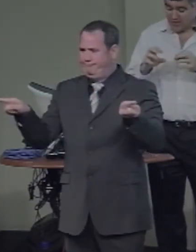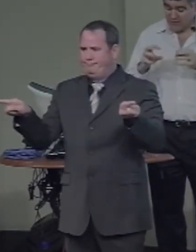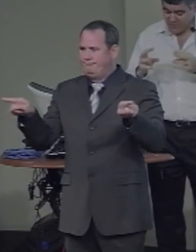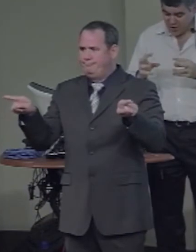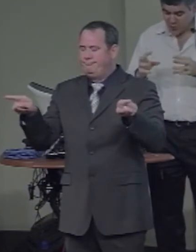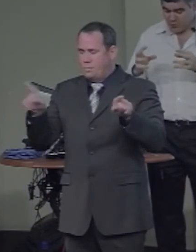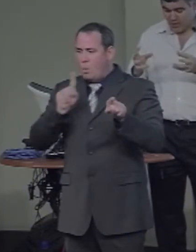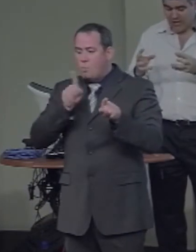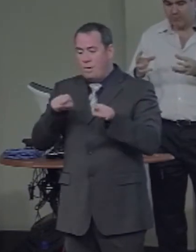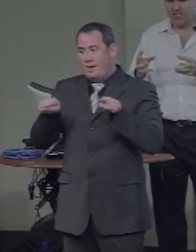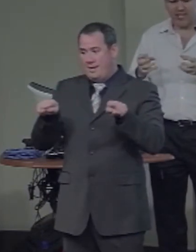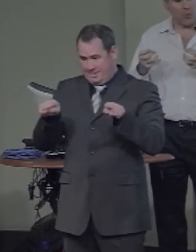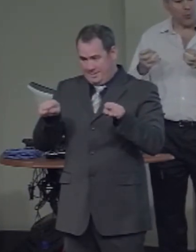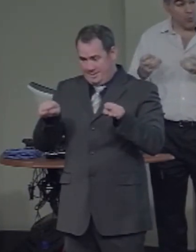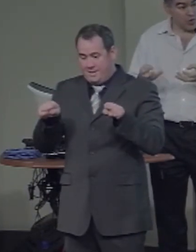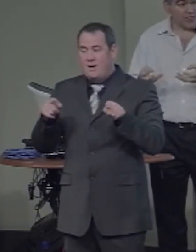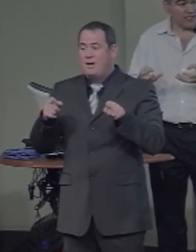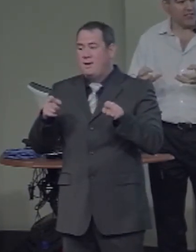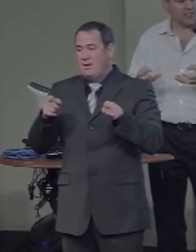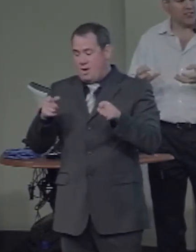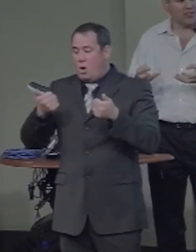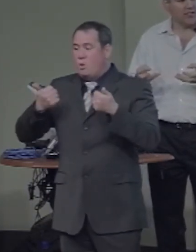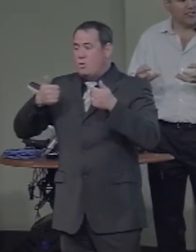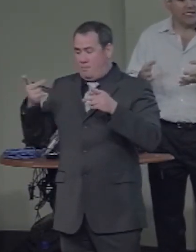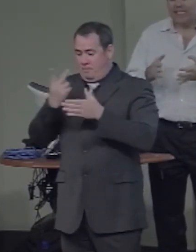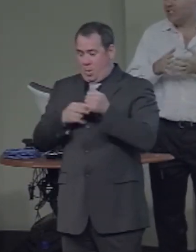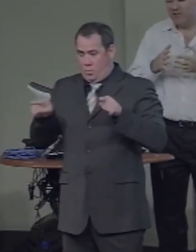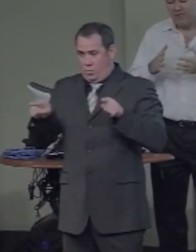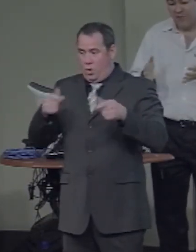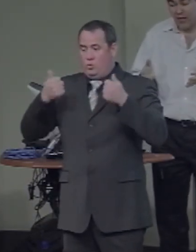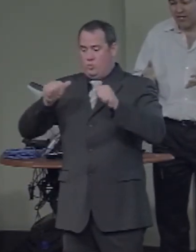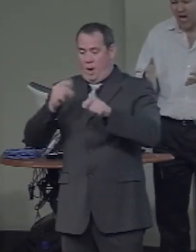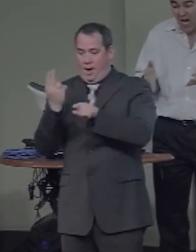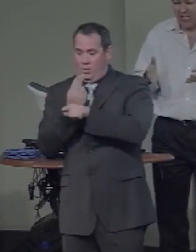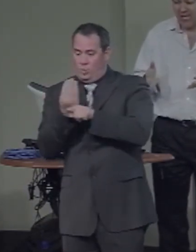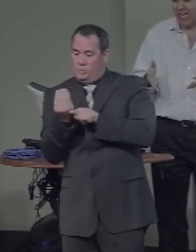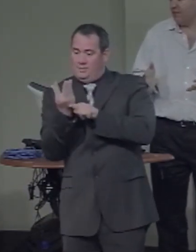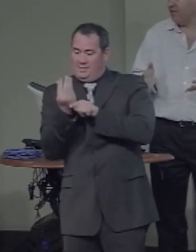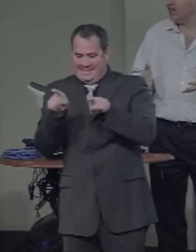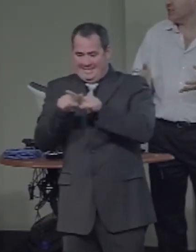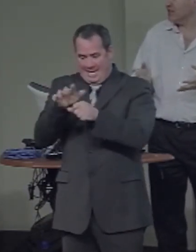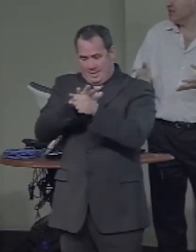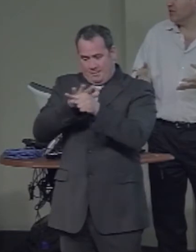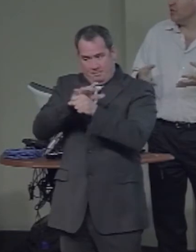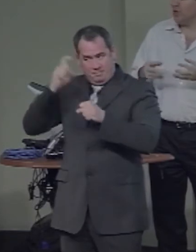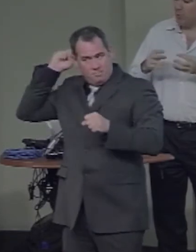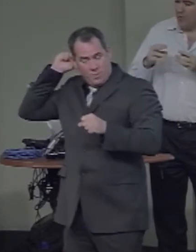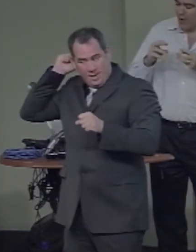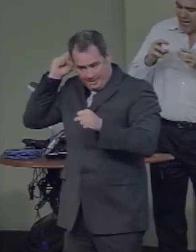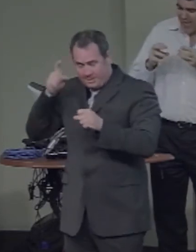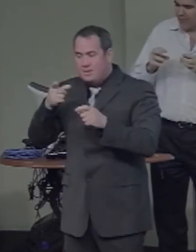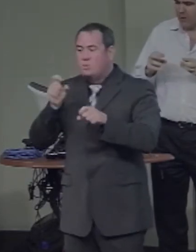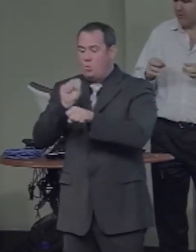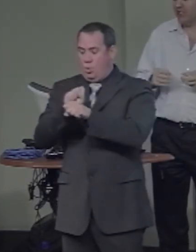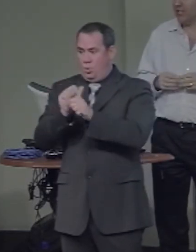the kind of visual object that a word is, is very unlike a face. The kind of representation